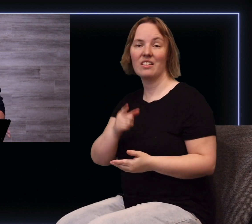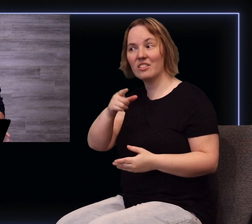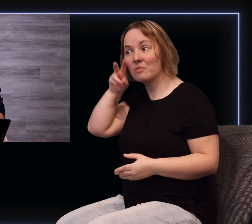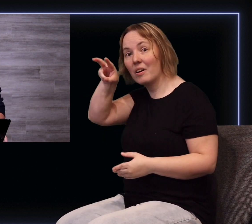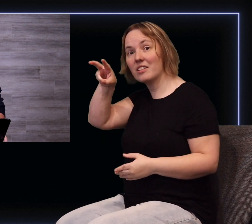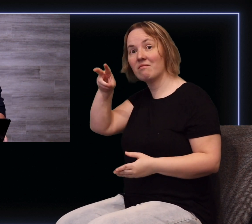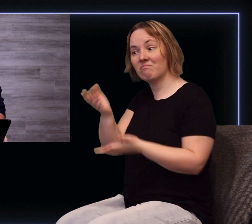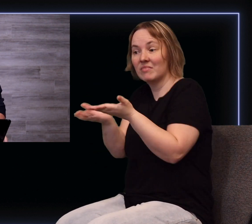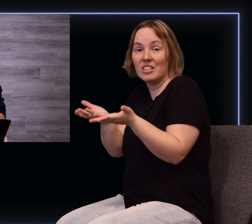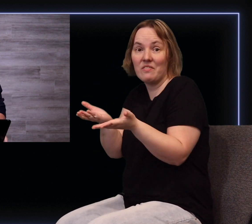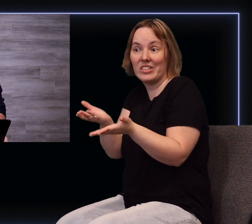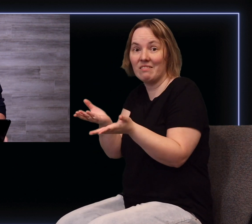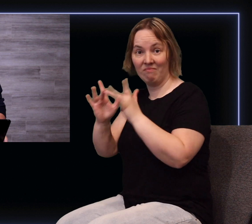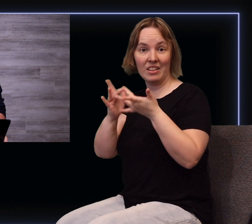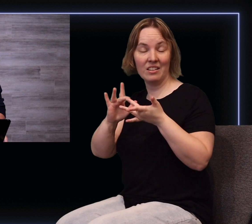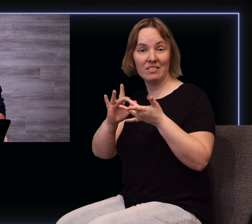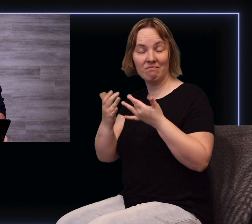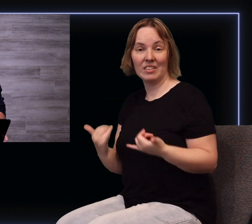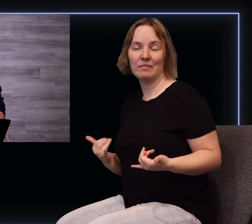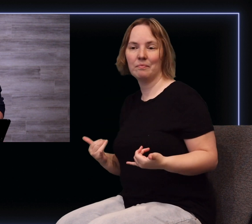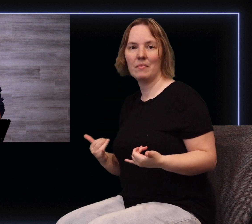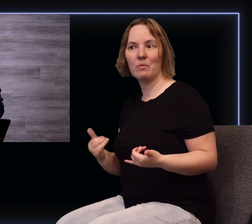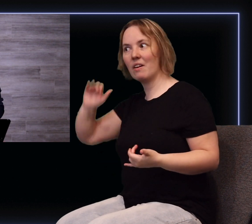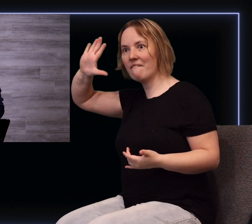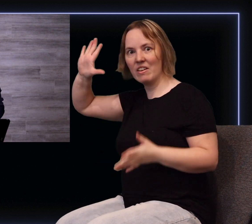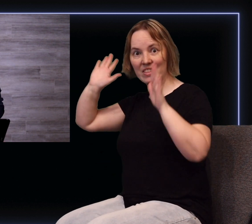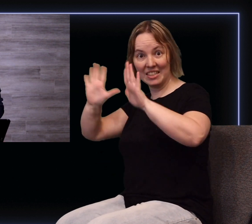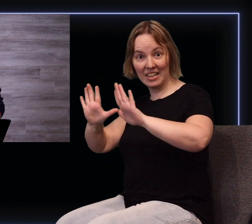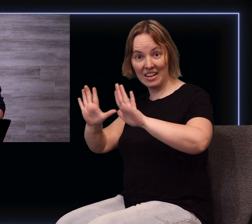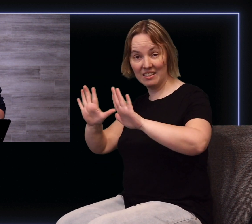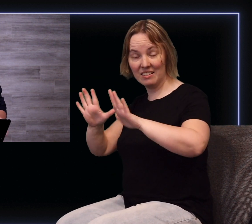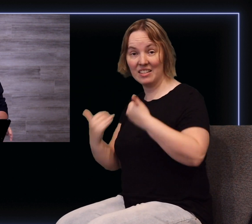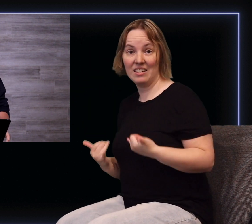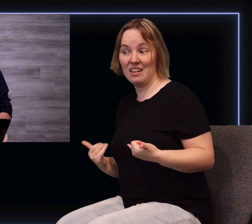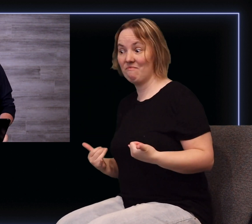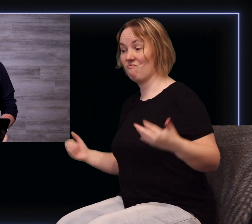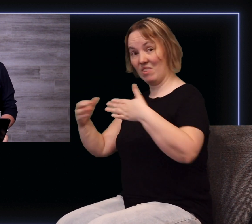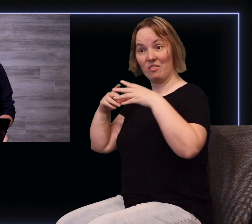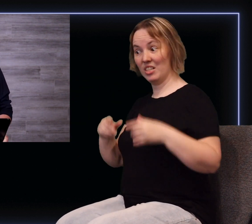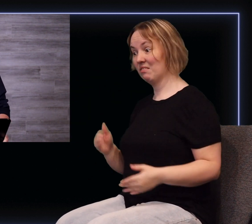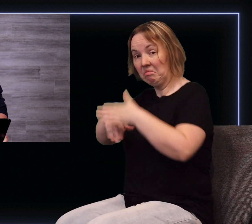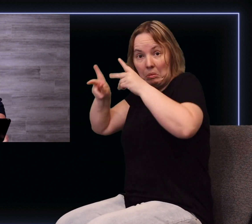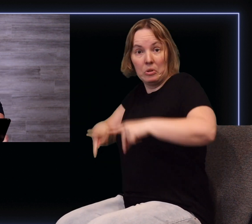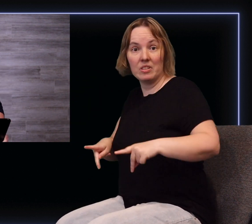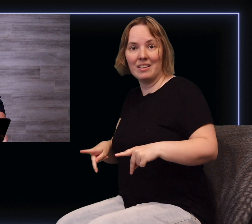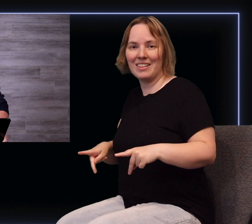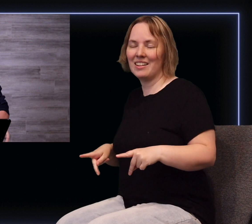watch the service here online today. We are just in our fifth Sunday today, gathering together in person, and it's been a